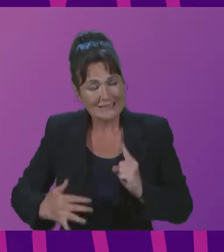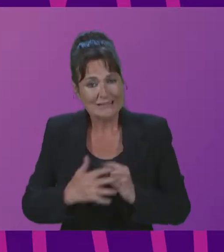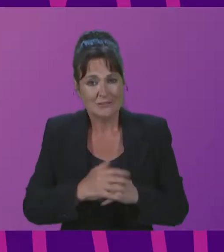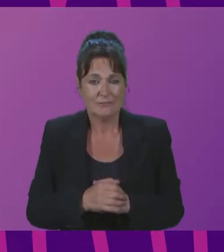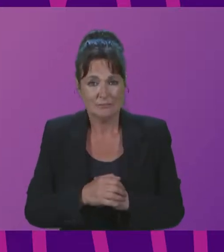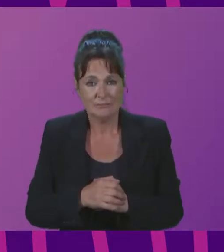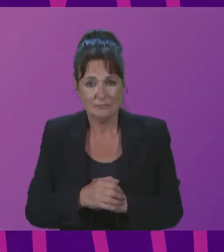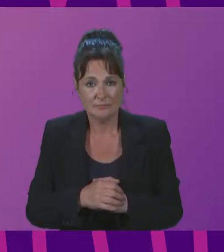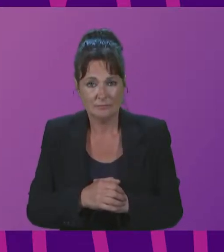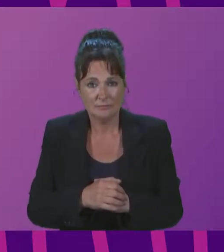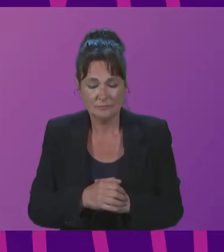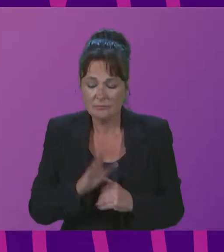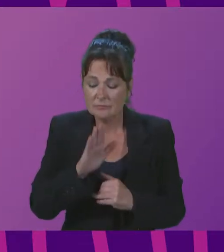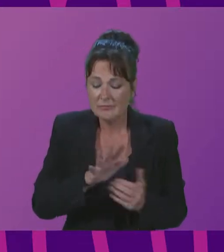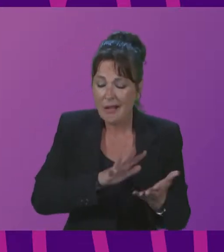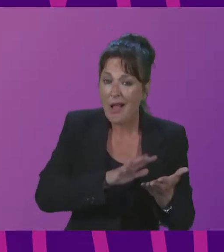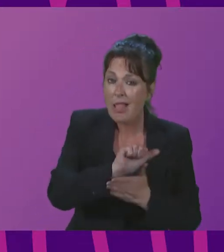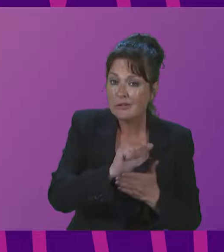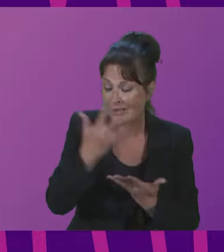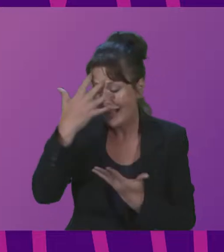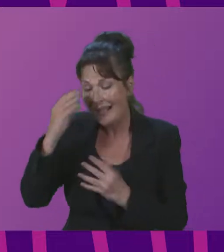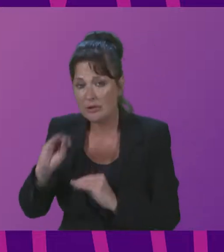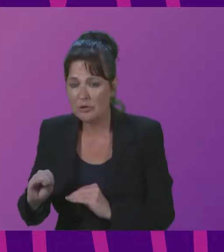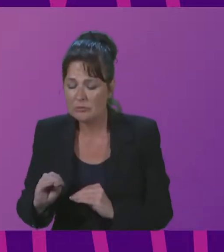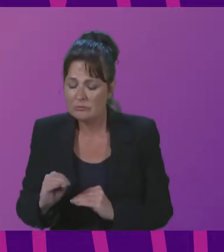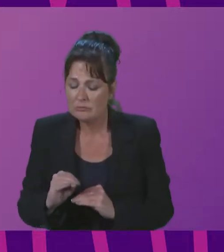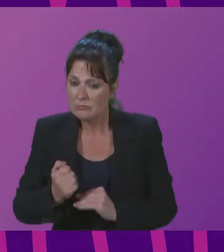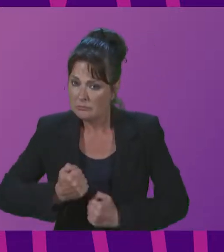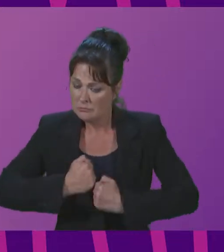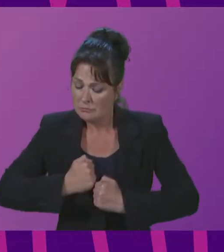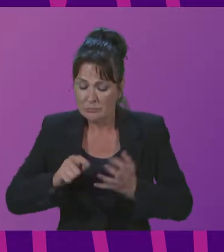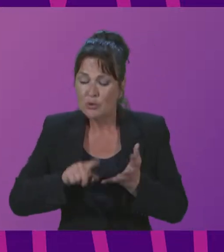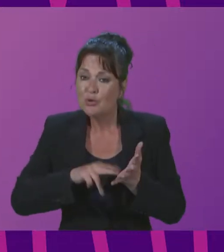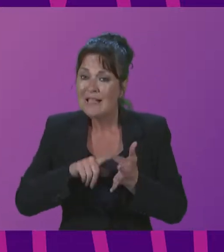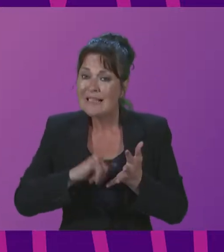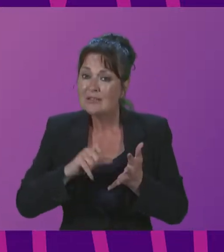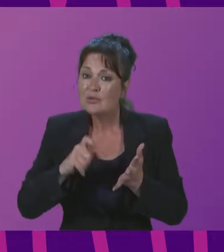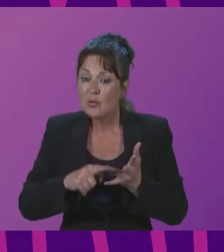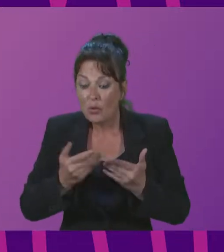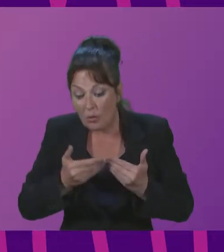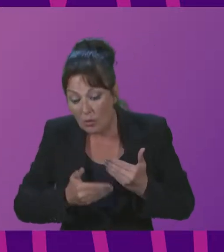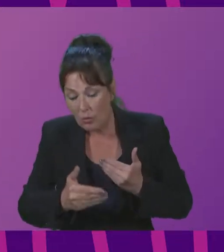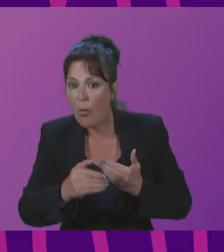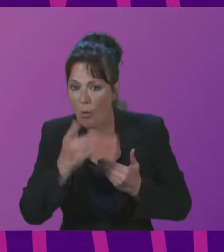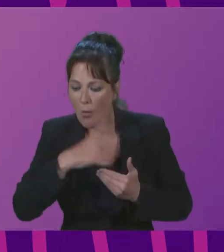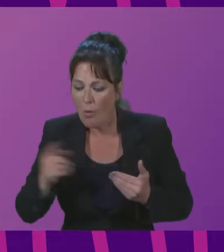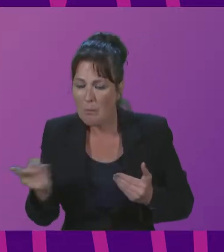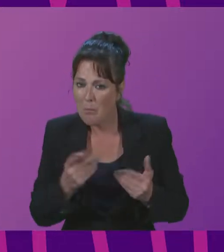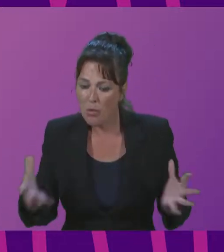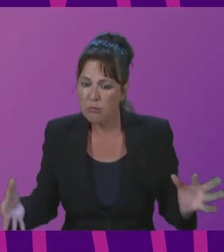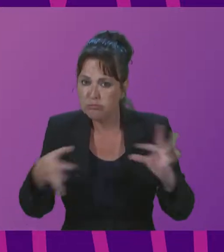Strengthening the links between culture and education will also be a major priority of UNESCO going forward, as culture and education